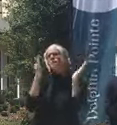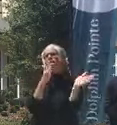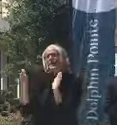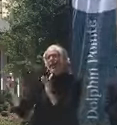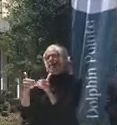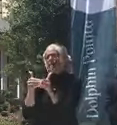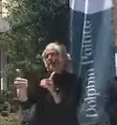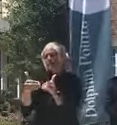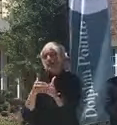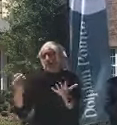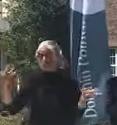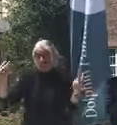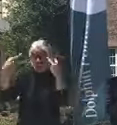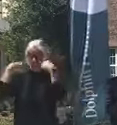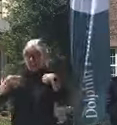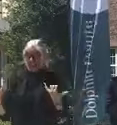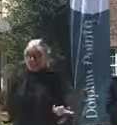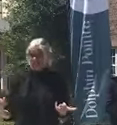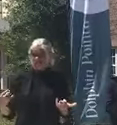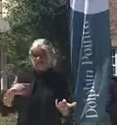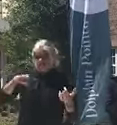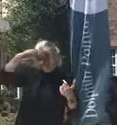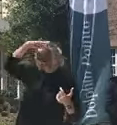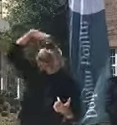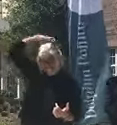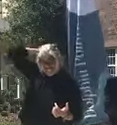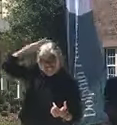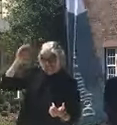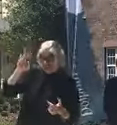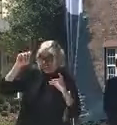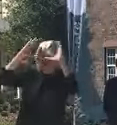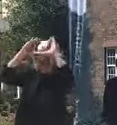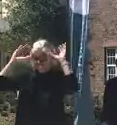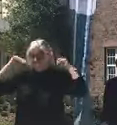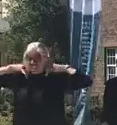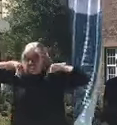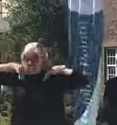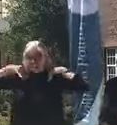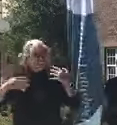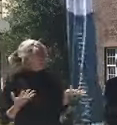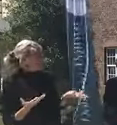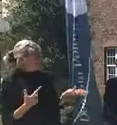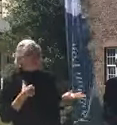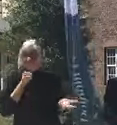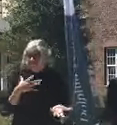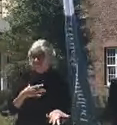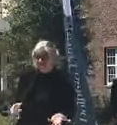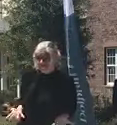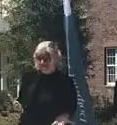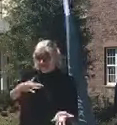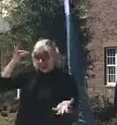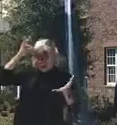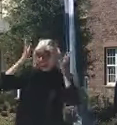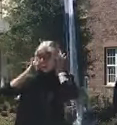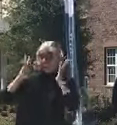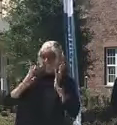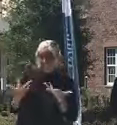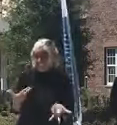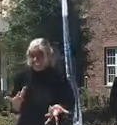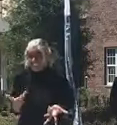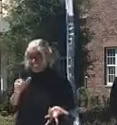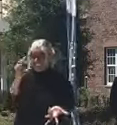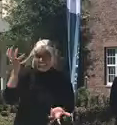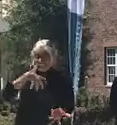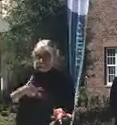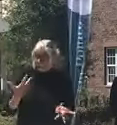look, I mean, I practically have a mullet. So I haven't had a haircut in a long time. But, you know, we just want to make sure we're going in a safe, smart, step-by